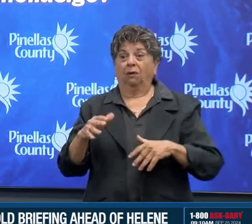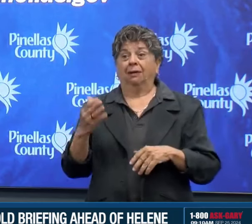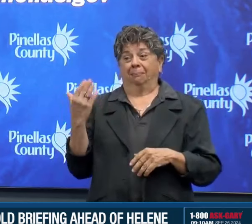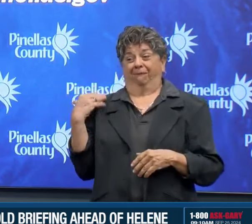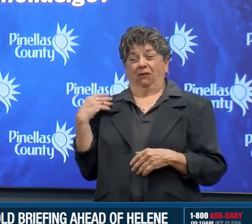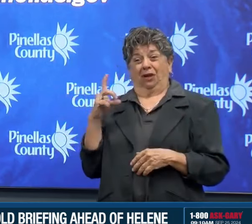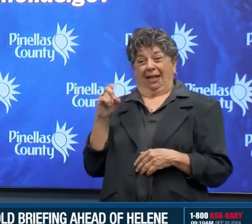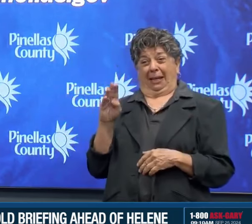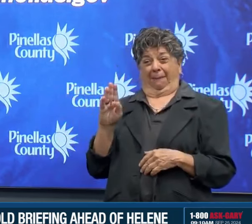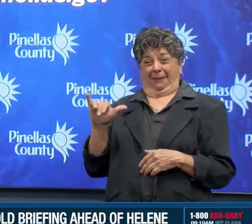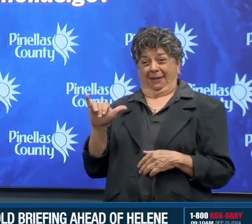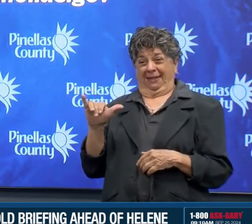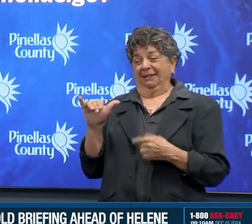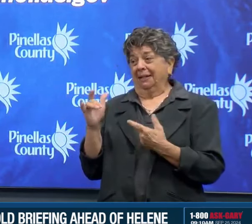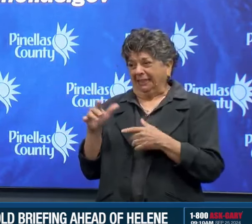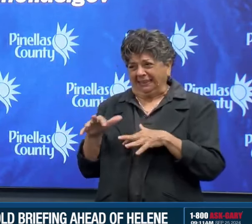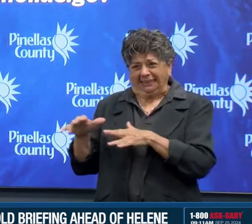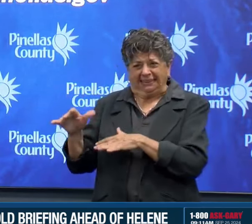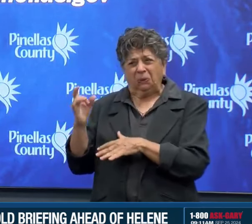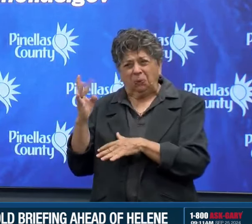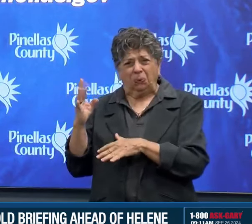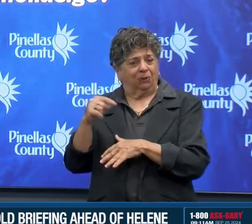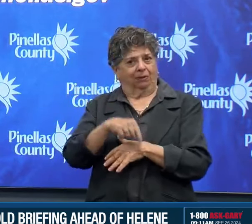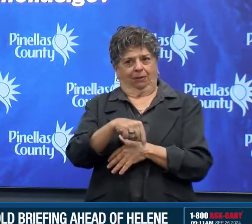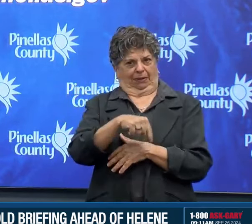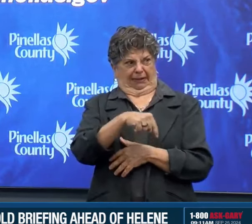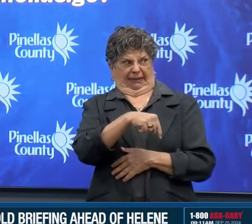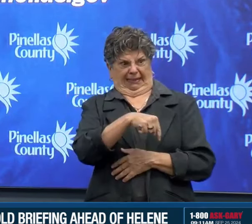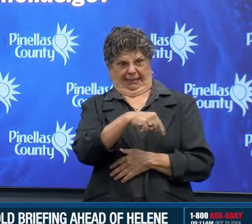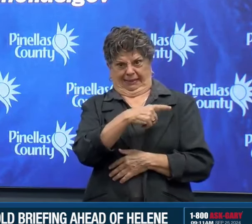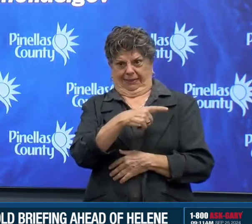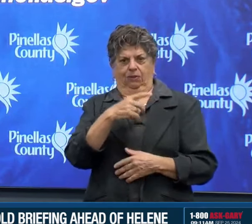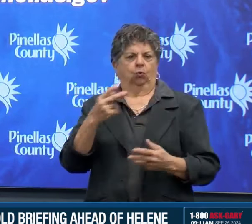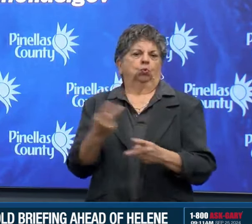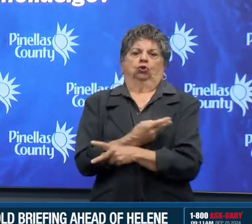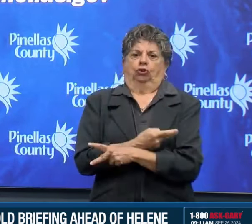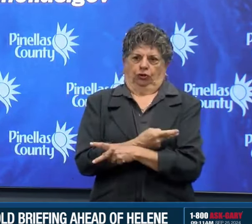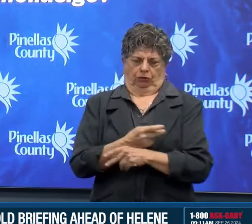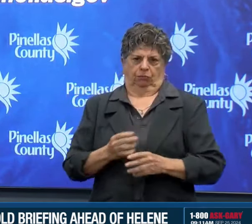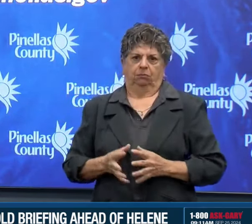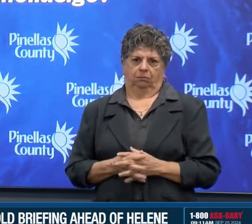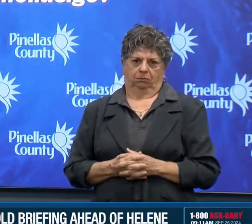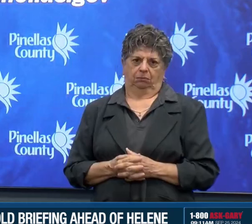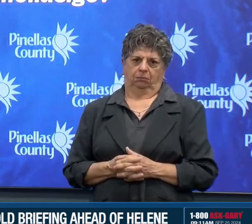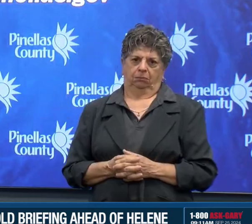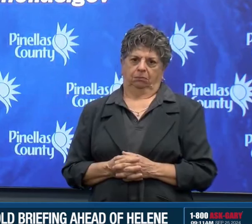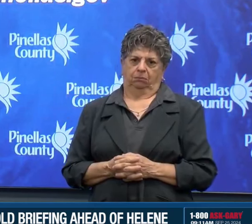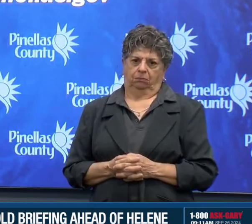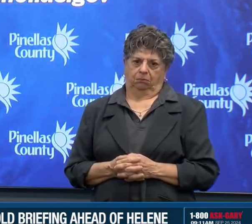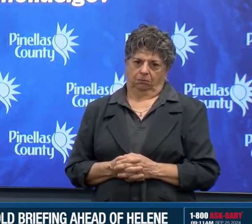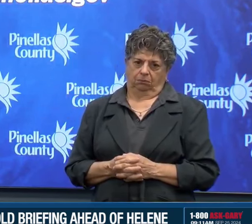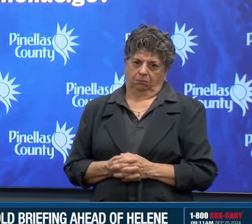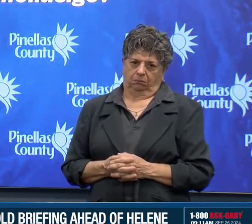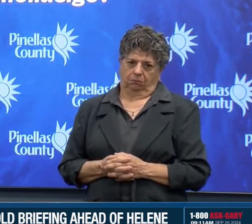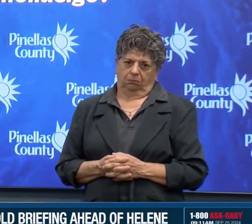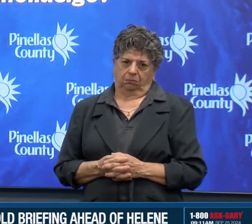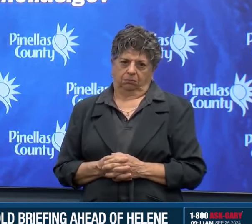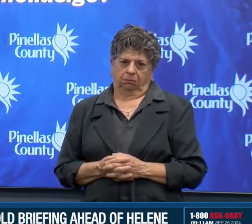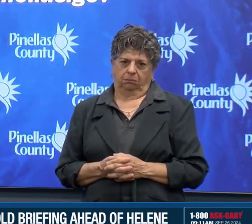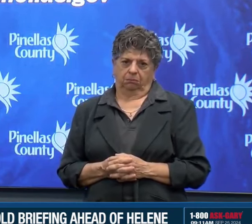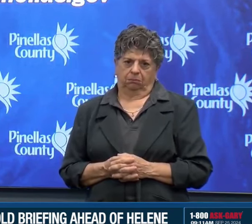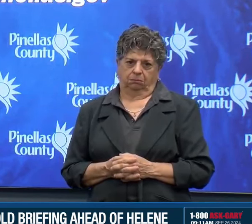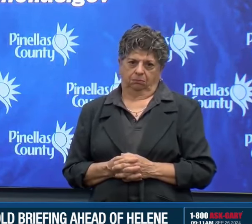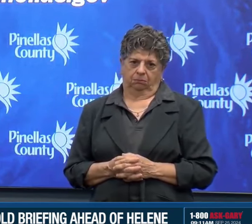with a friend on land near you. You can find more boat preparation information at disaster.pinellas